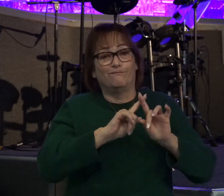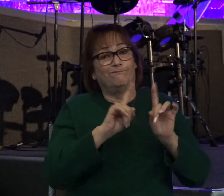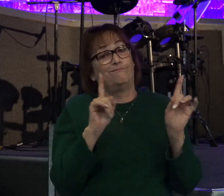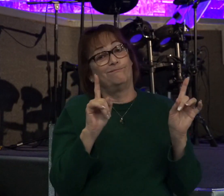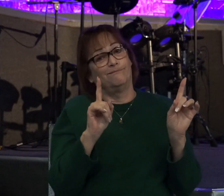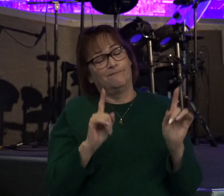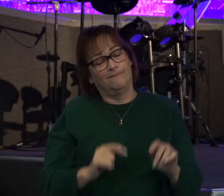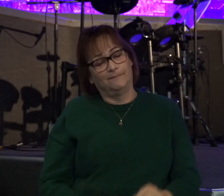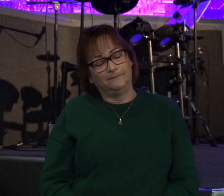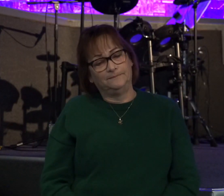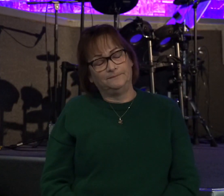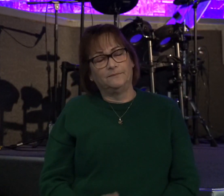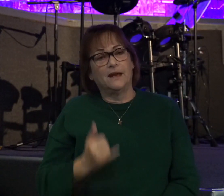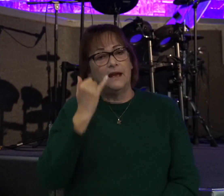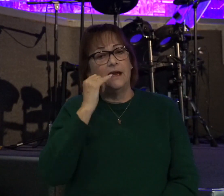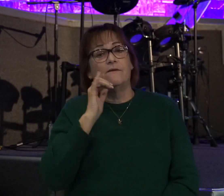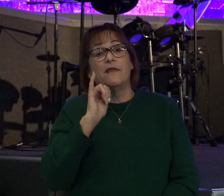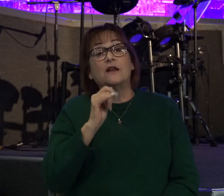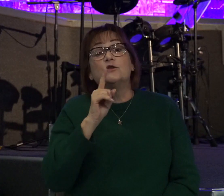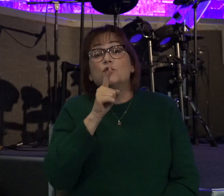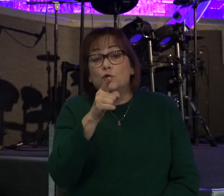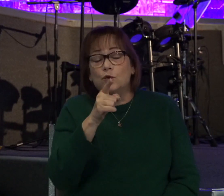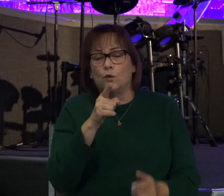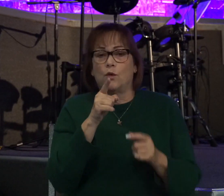And so if that's you, or you watching,